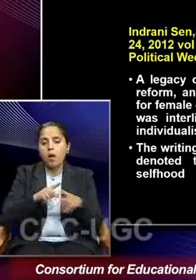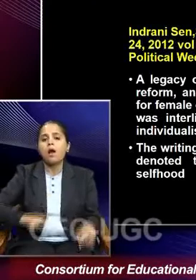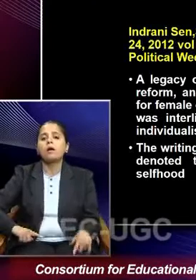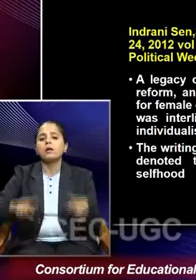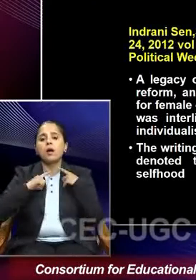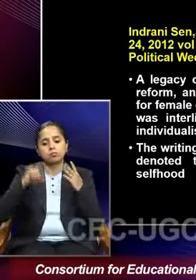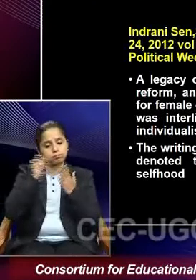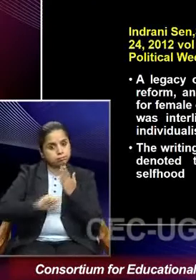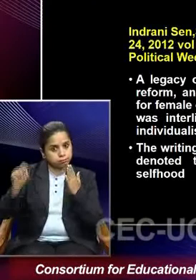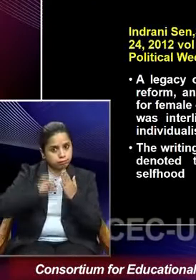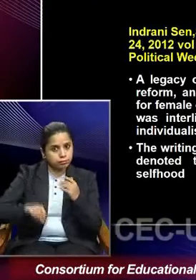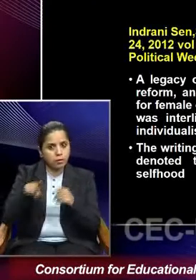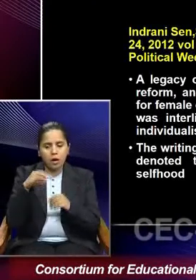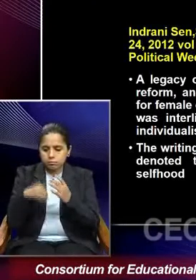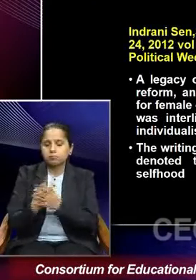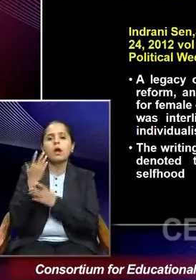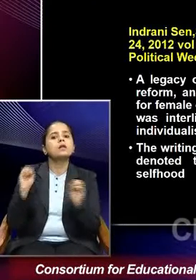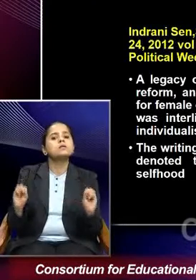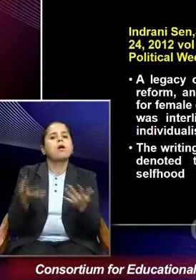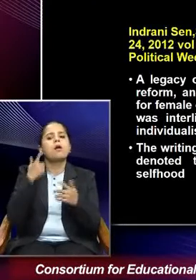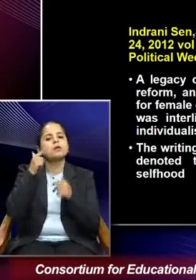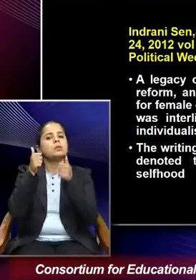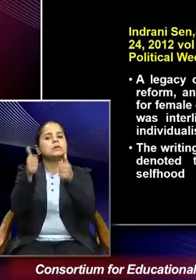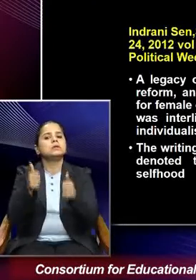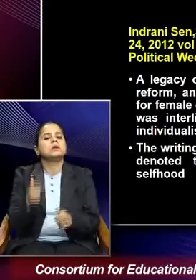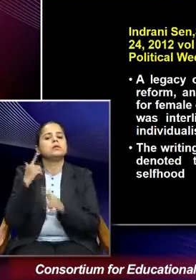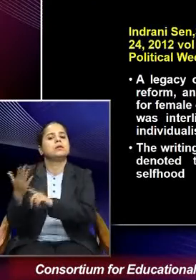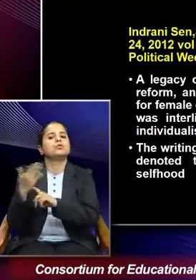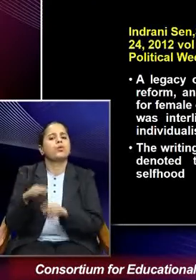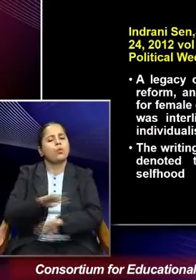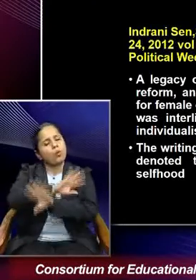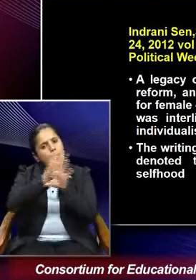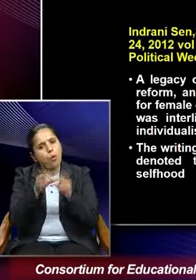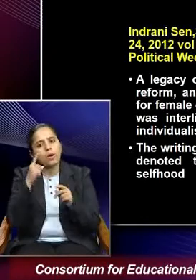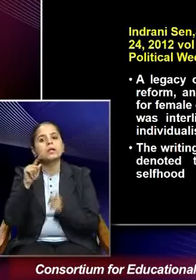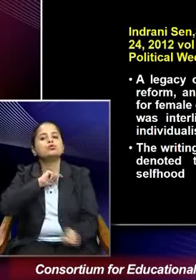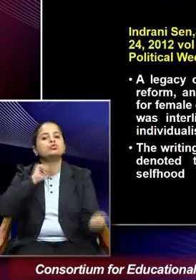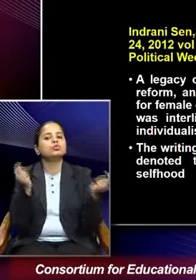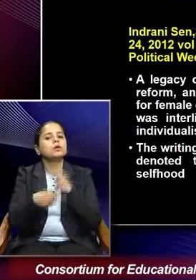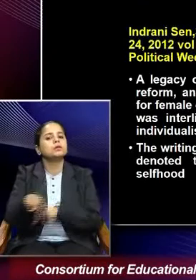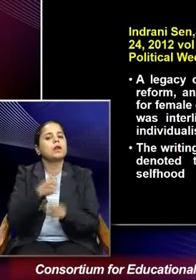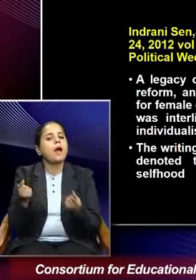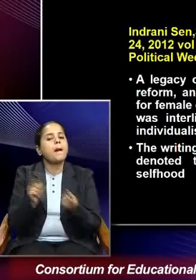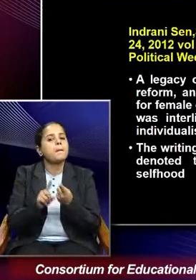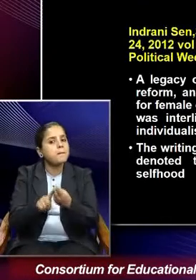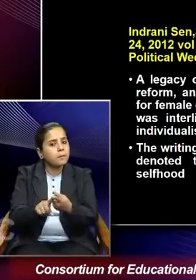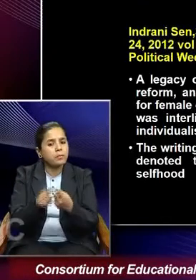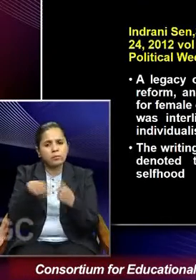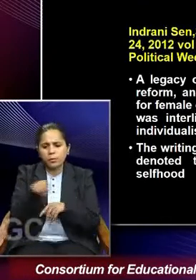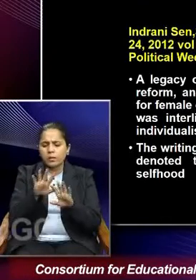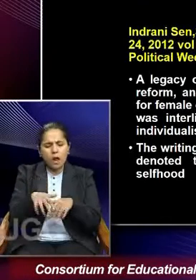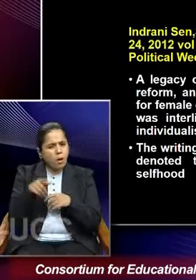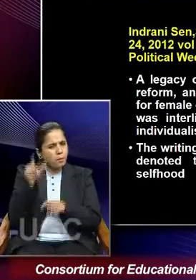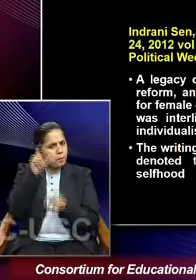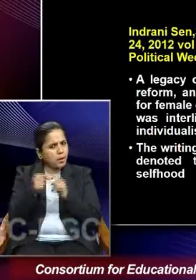writing that emerged as a result of all these changes and how these notions